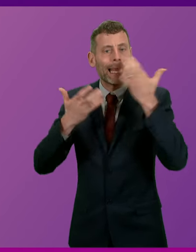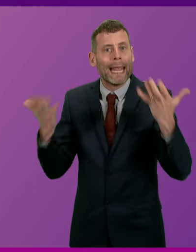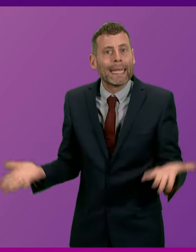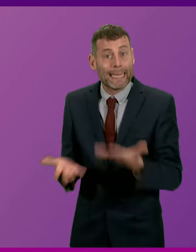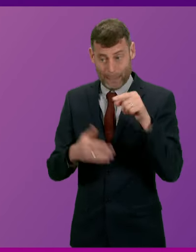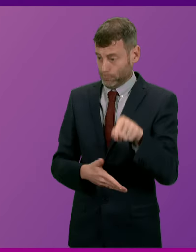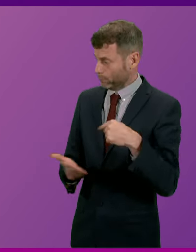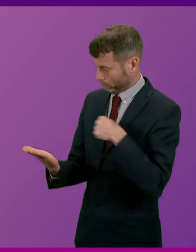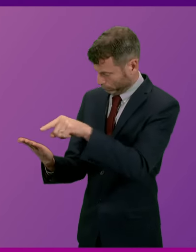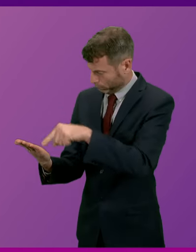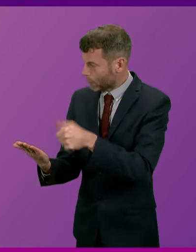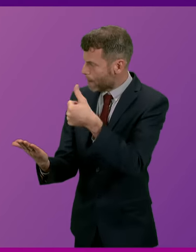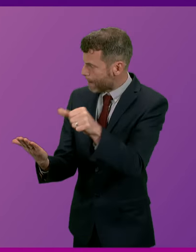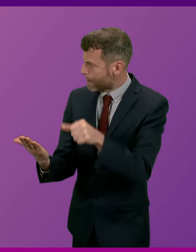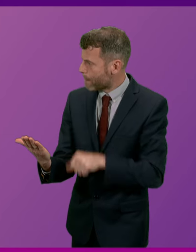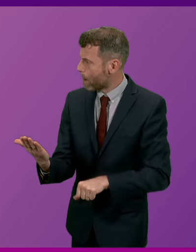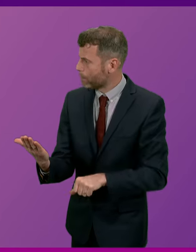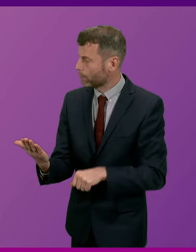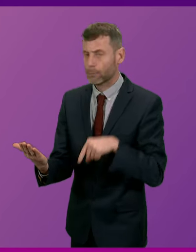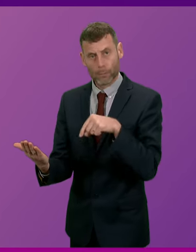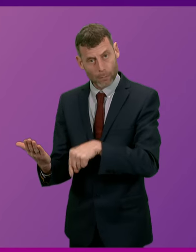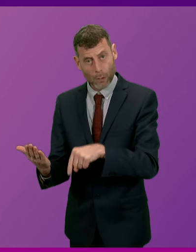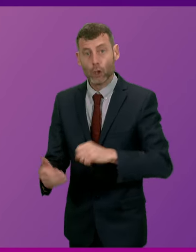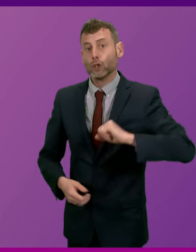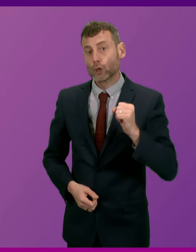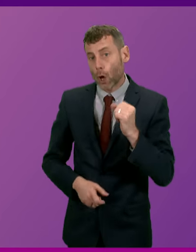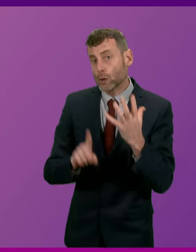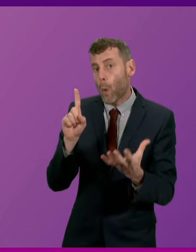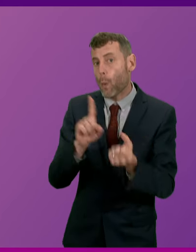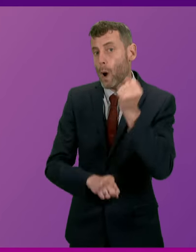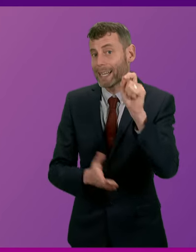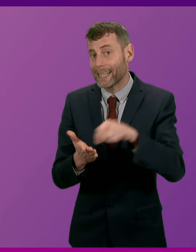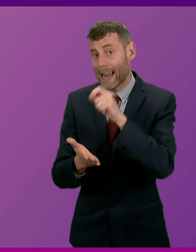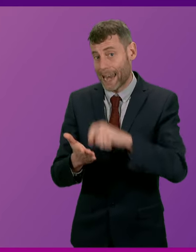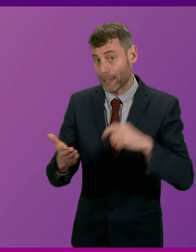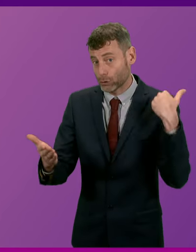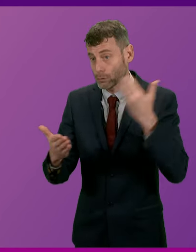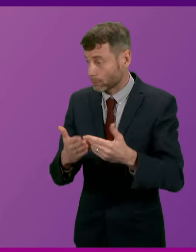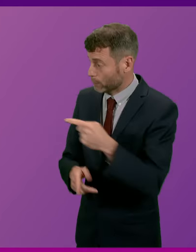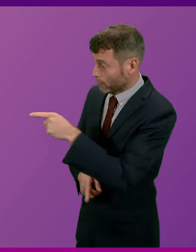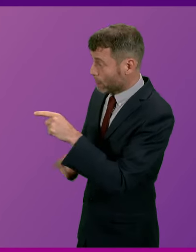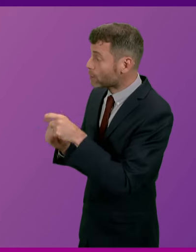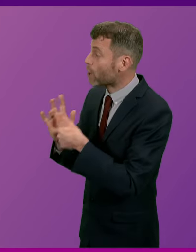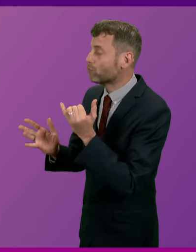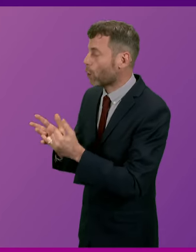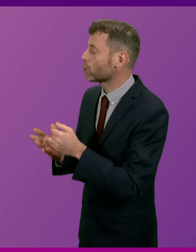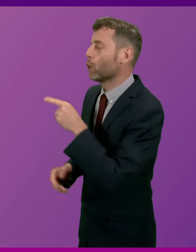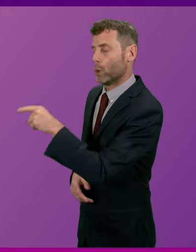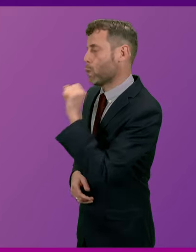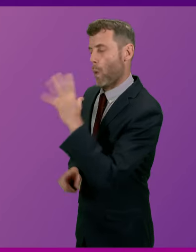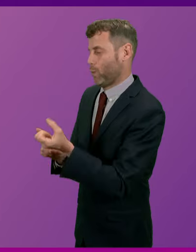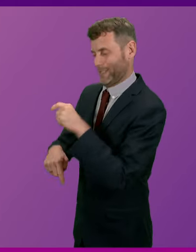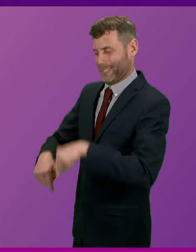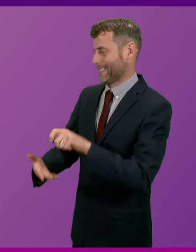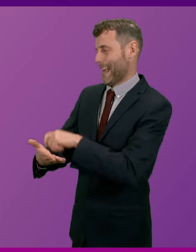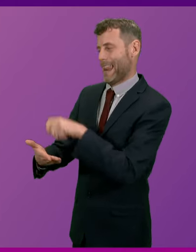The Tories have not presiding officer in Scotland won an election in well over half a century. With Douglas Ross in charge, that ain't changing any time soon.